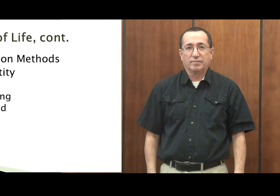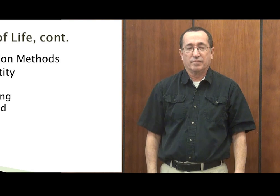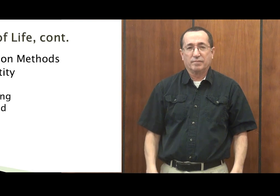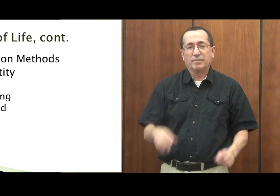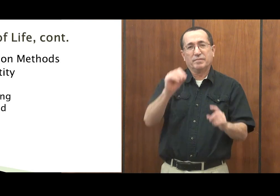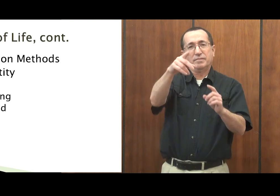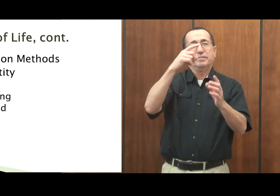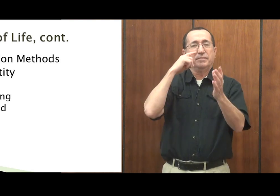well.